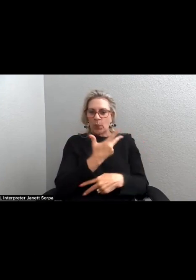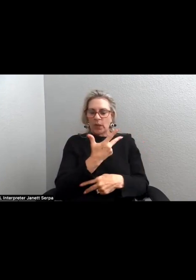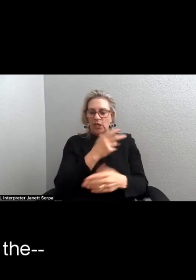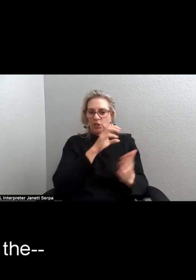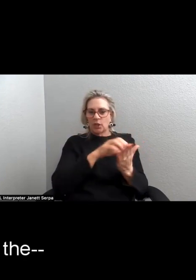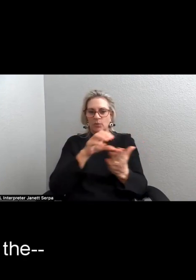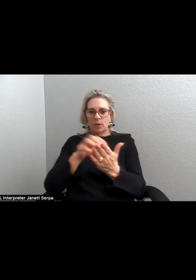That's